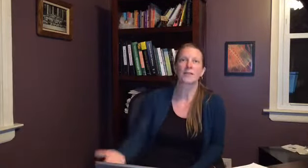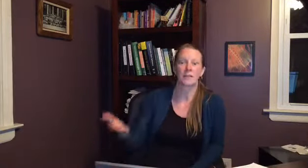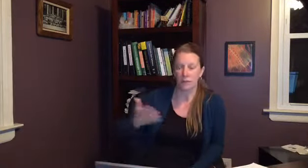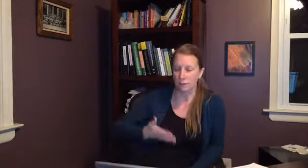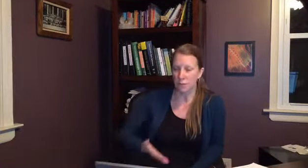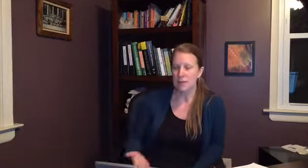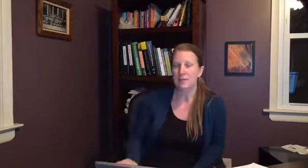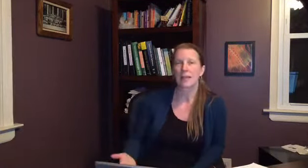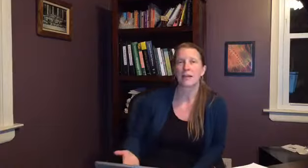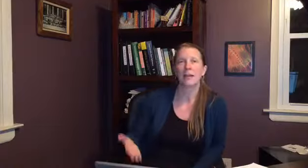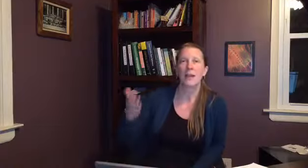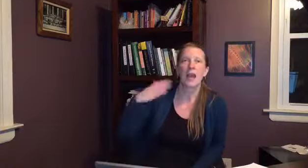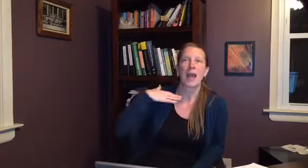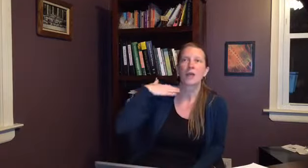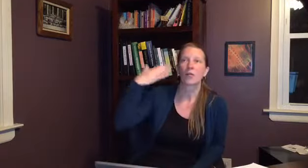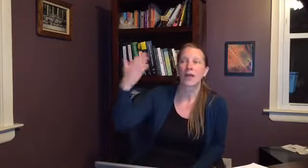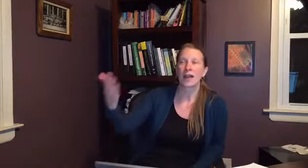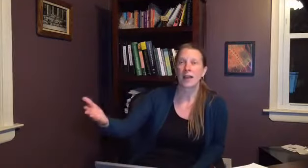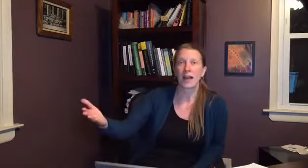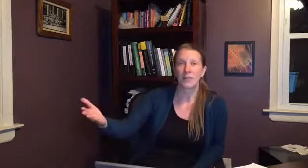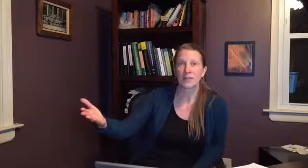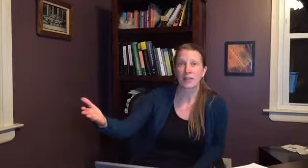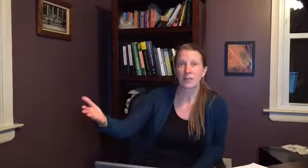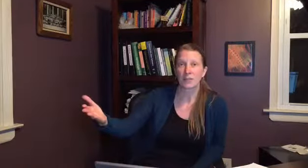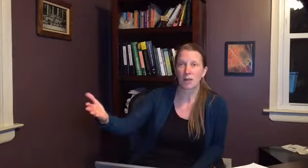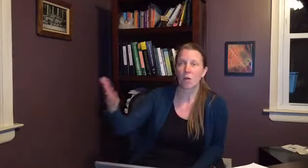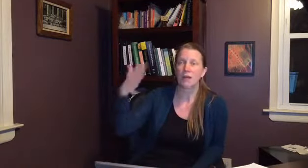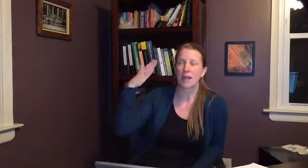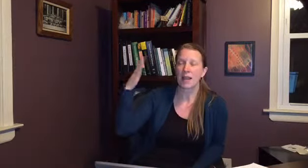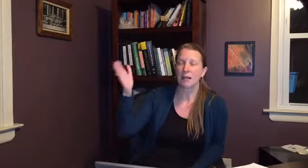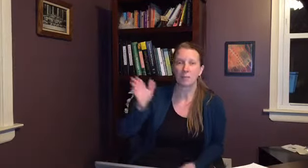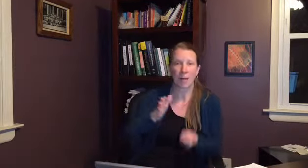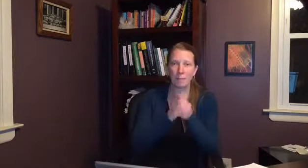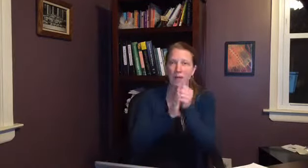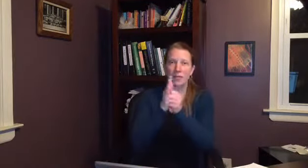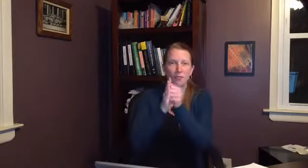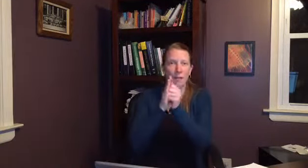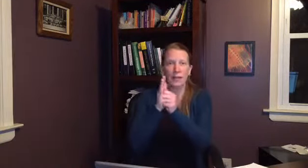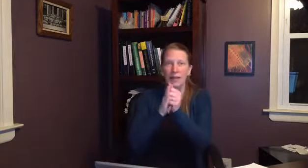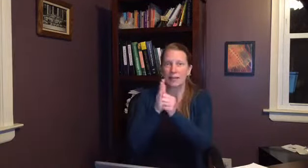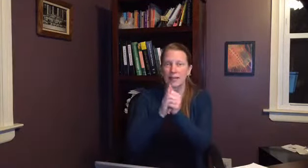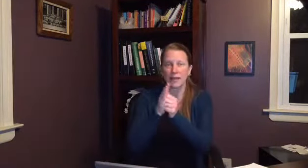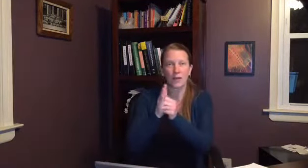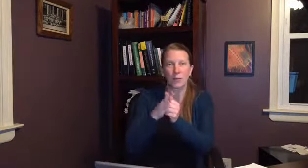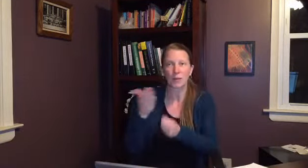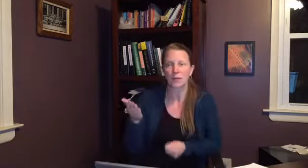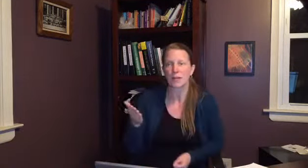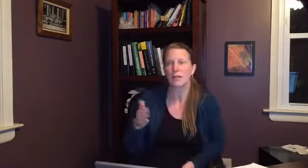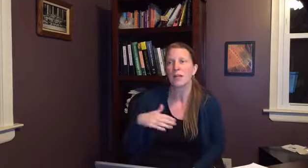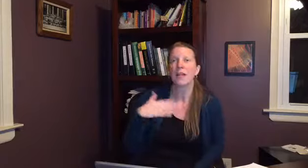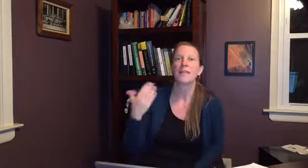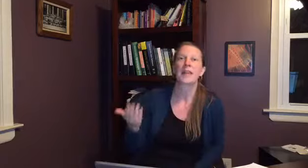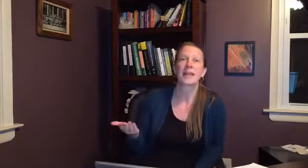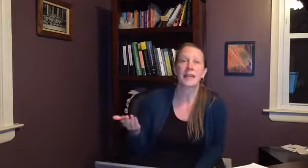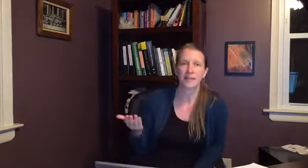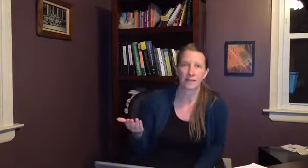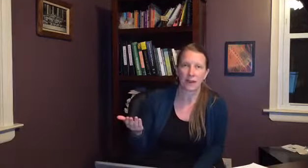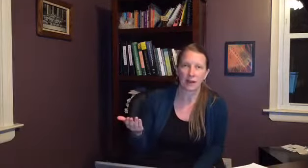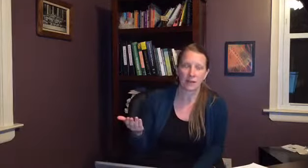through my skin and when i have sex with someone and my body is rubbing against that other person that they can get the virus